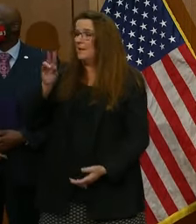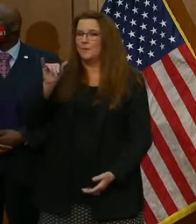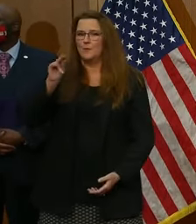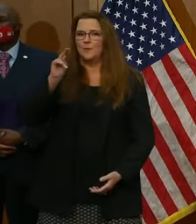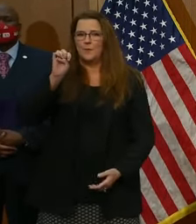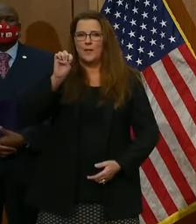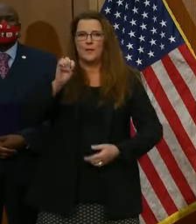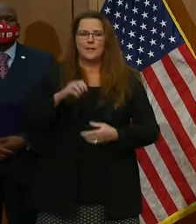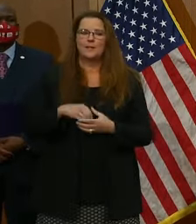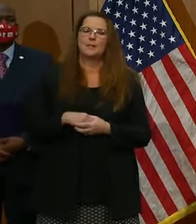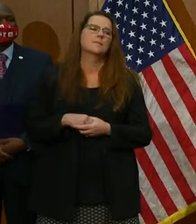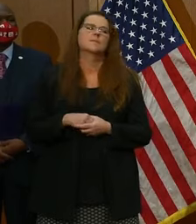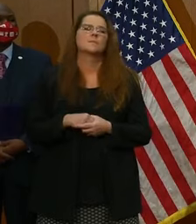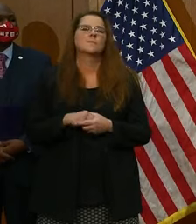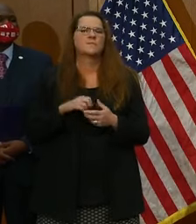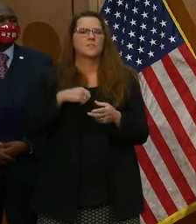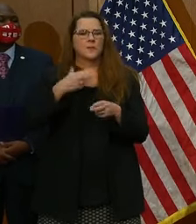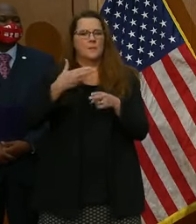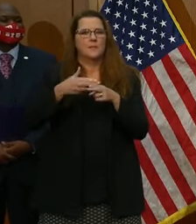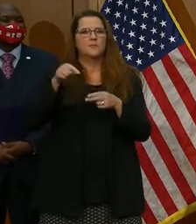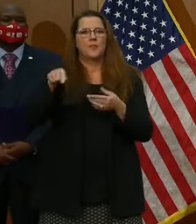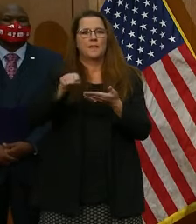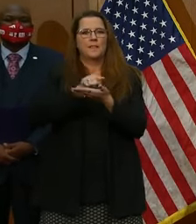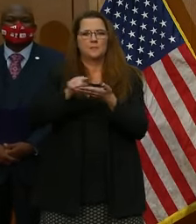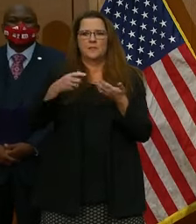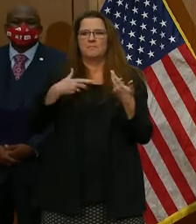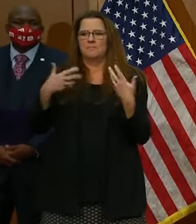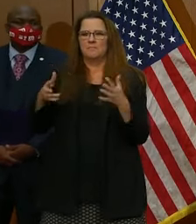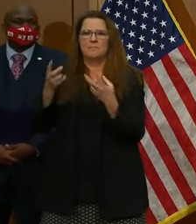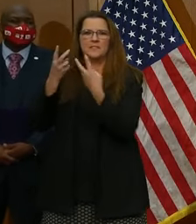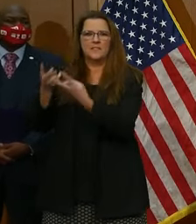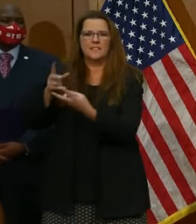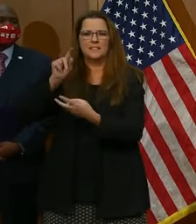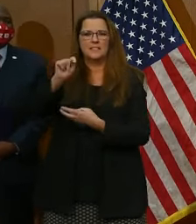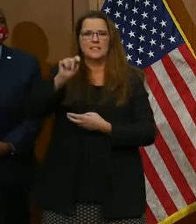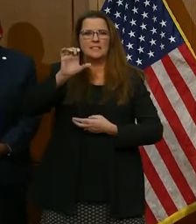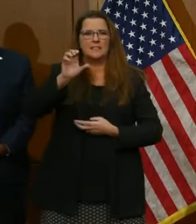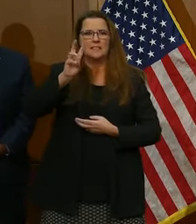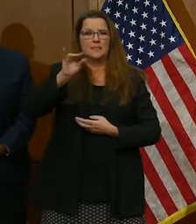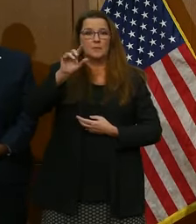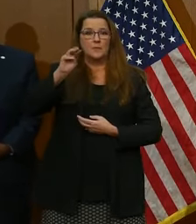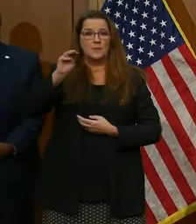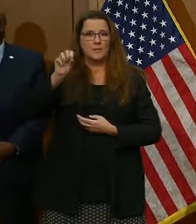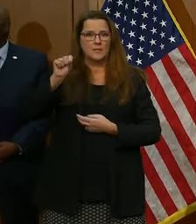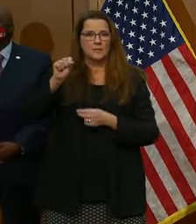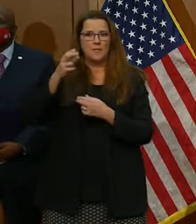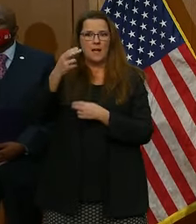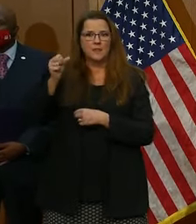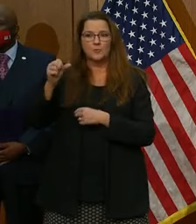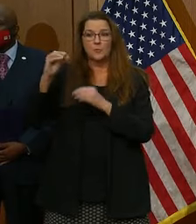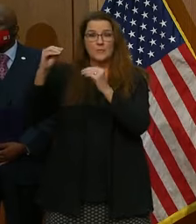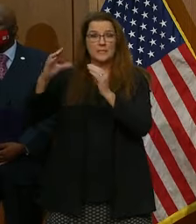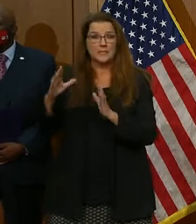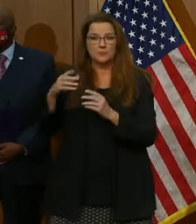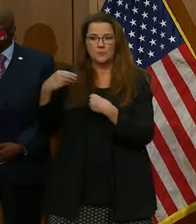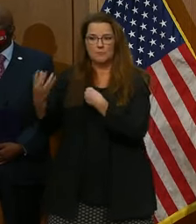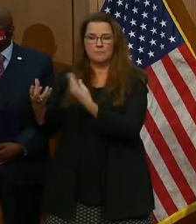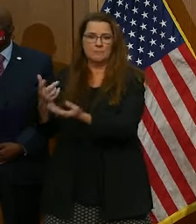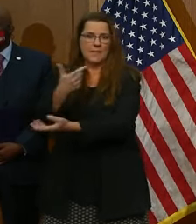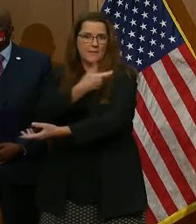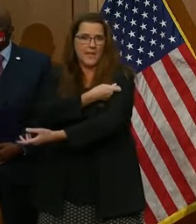I mentioned that this week I visited T.C. Williams High School where teachers were getting their vaccine shots.